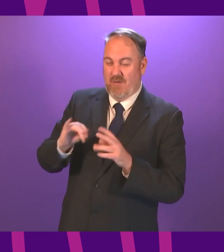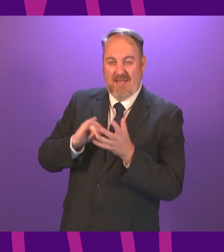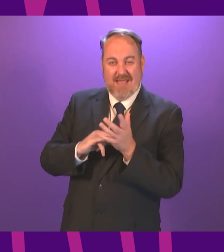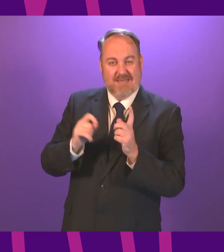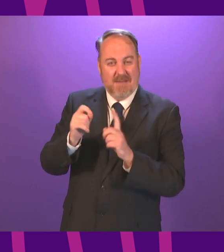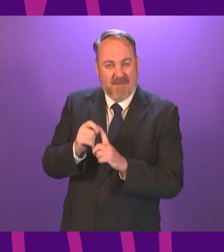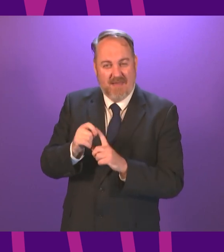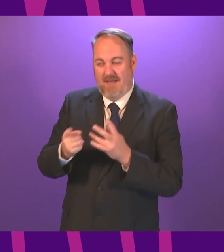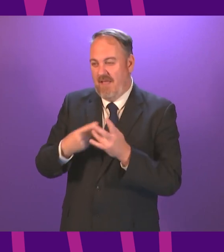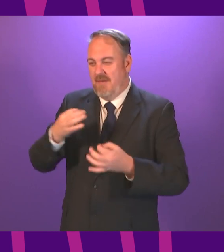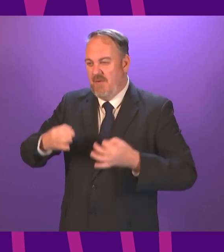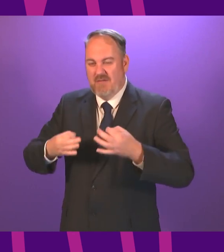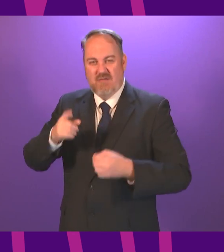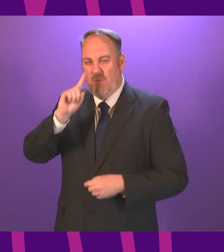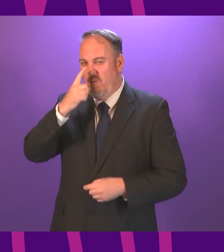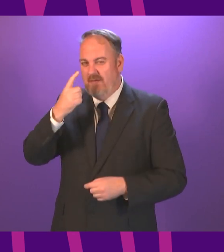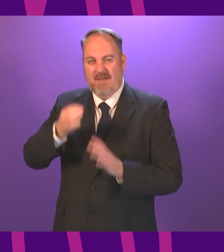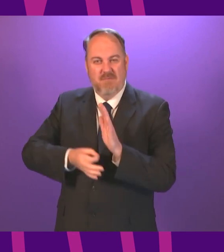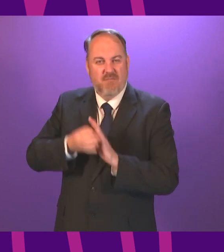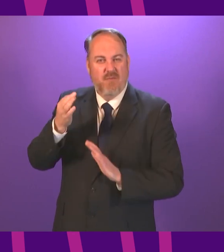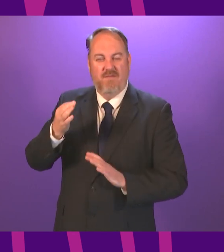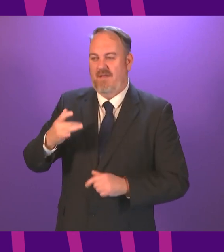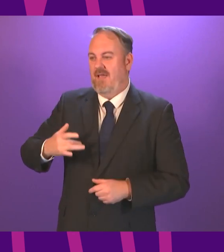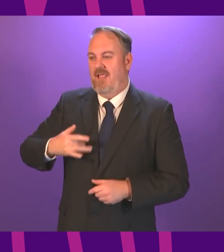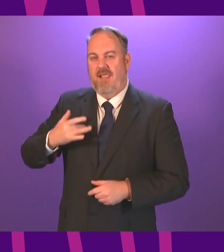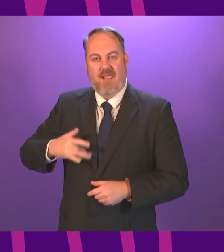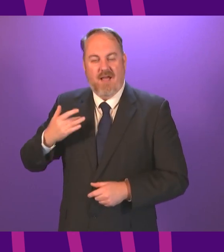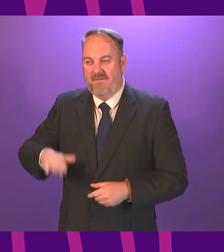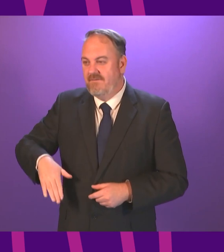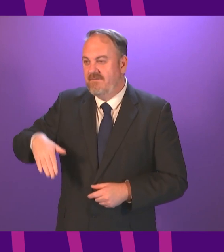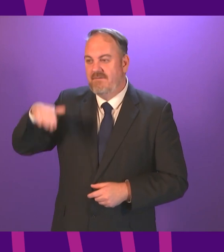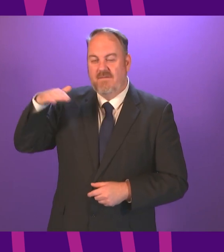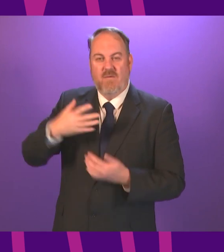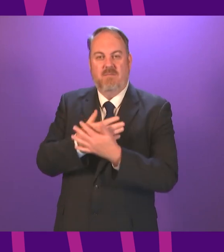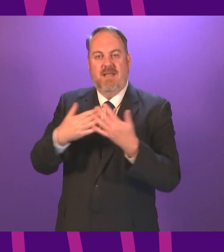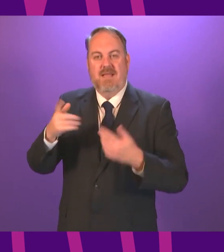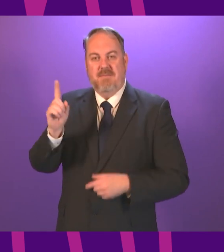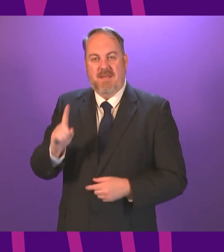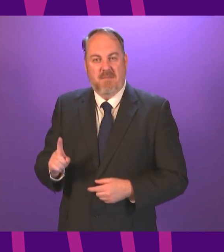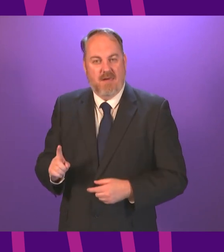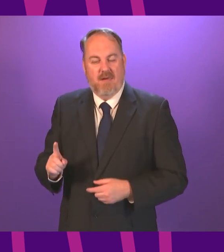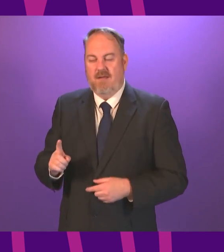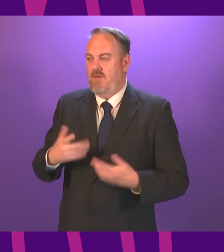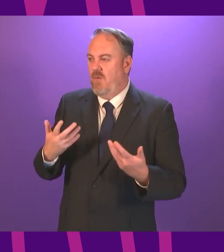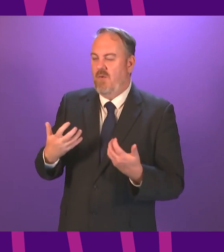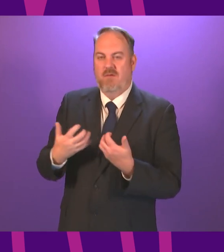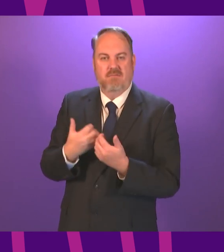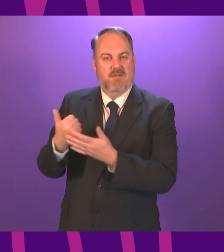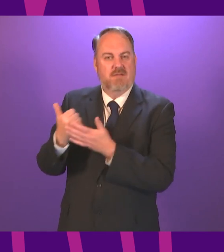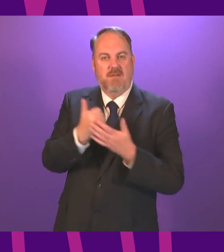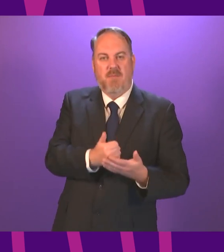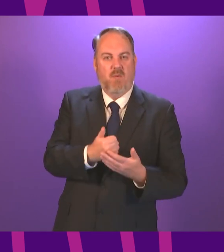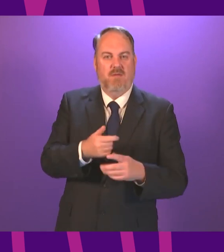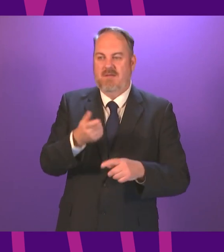who were never able to improve life expectancy create positive destinations for our young people or make a lasting impact where I lived